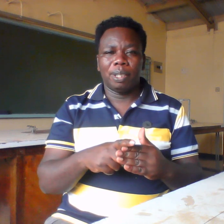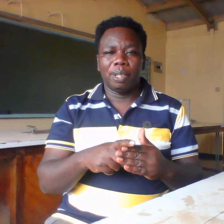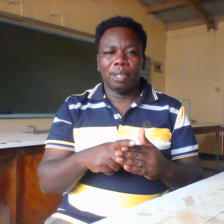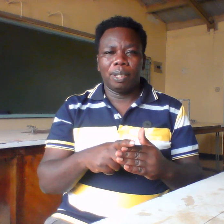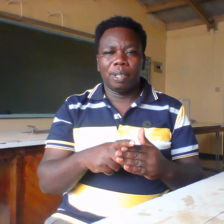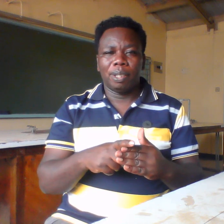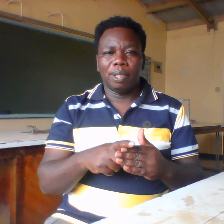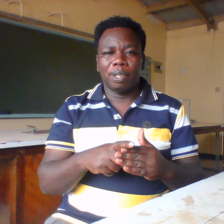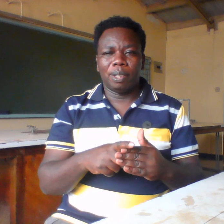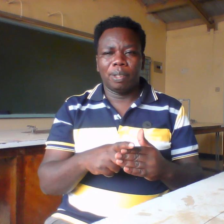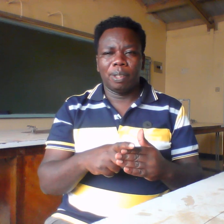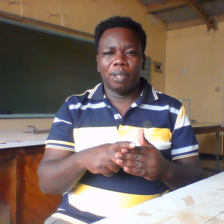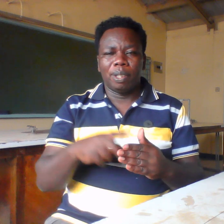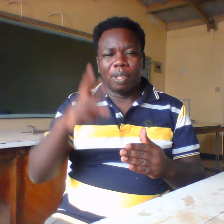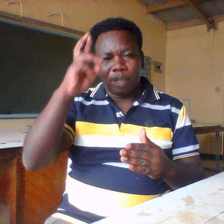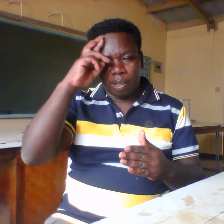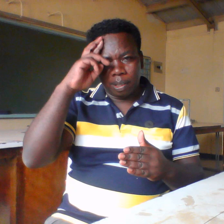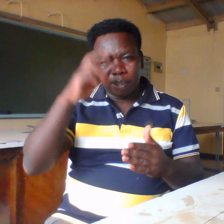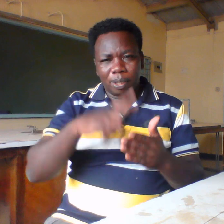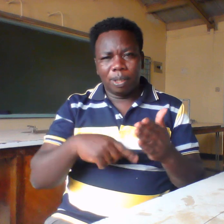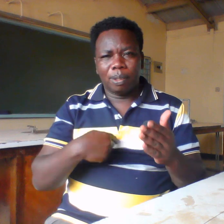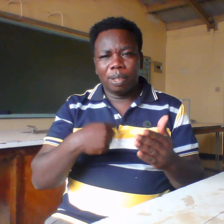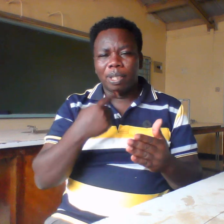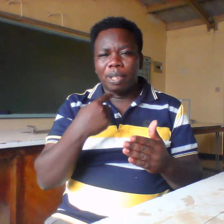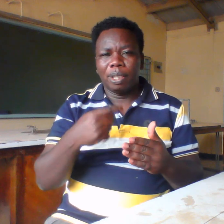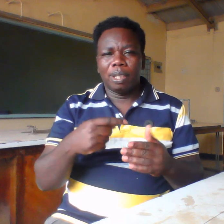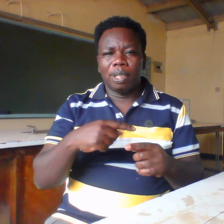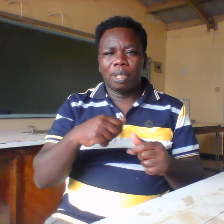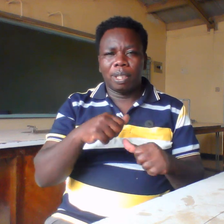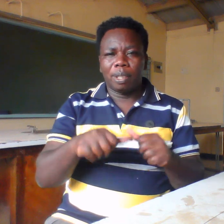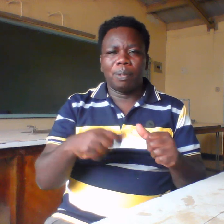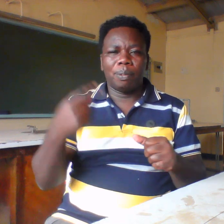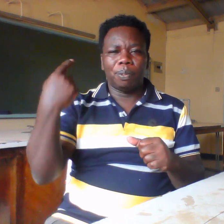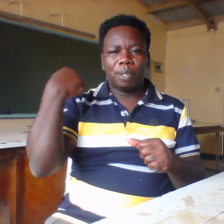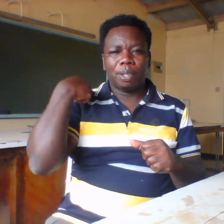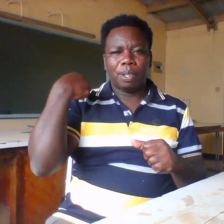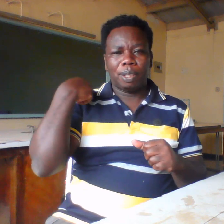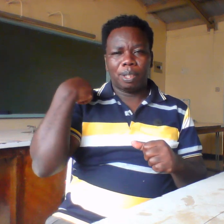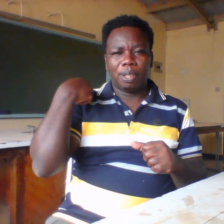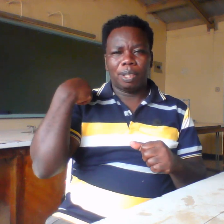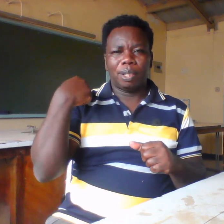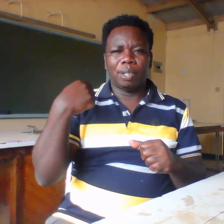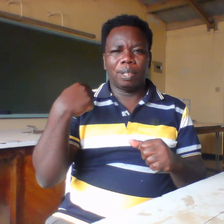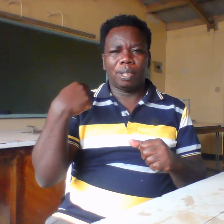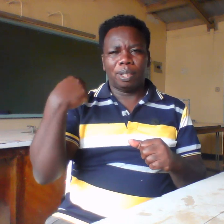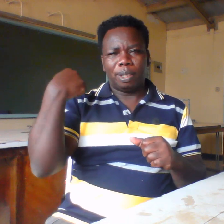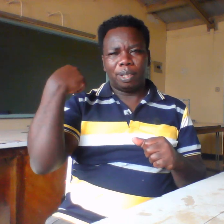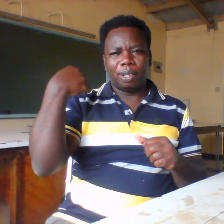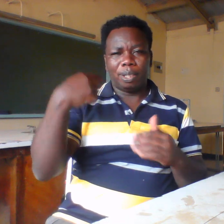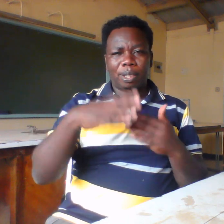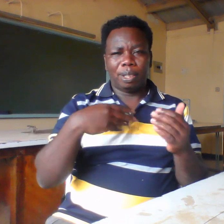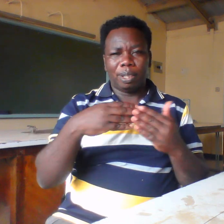about yesterday and i want us to find the sign for yesterday and then today